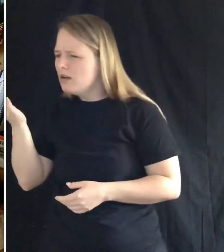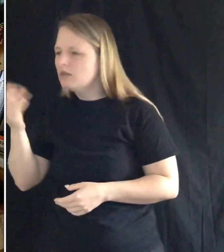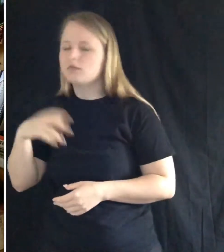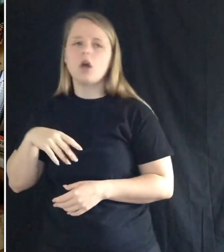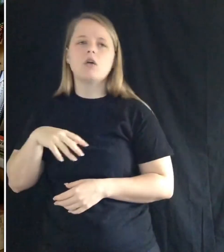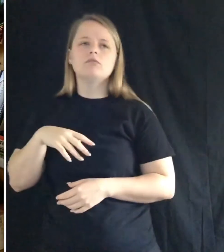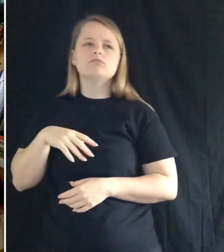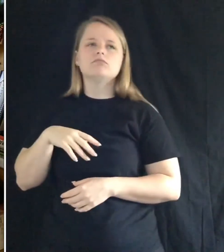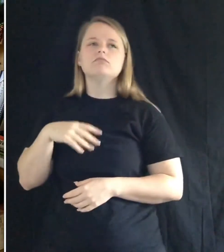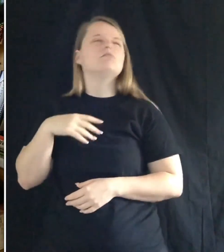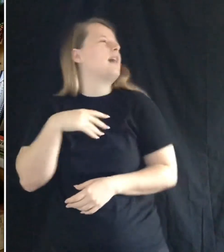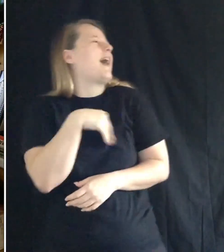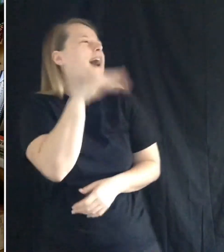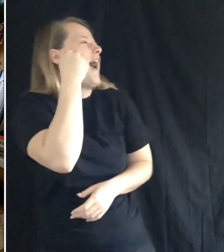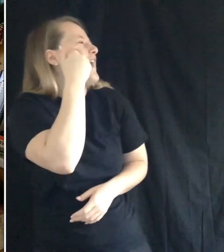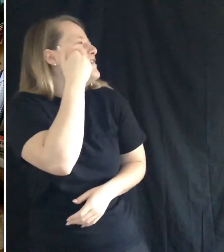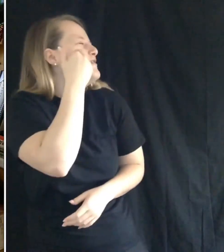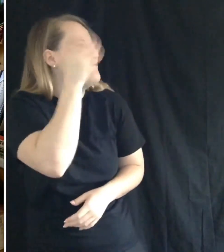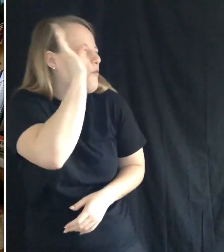that, said Froggy.